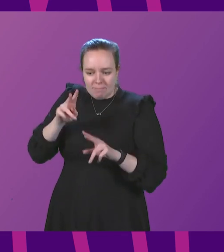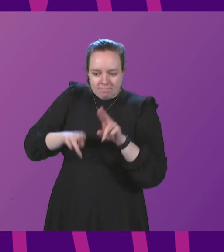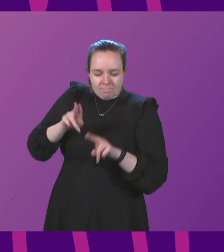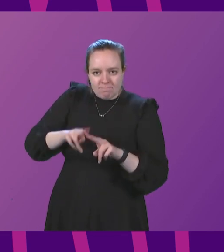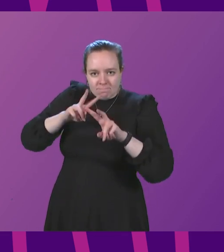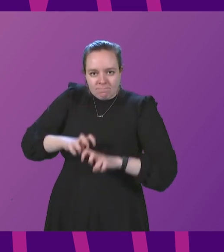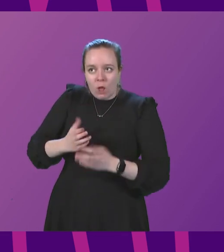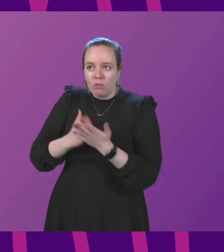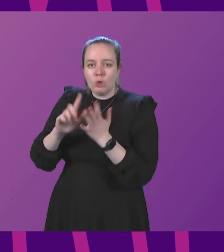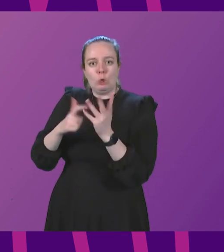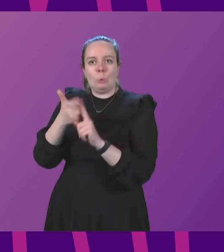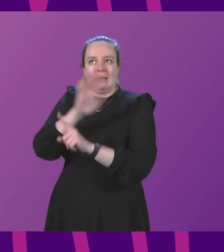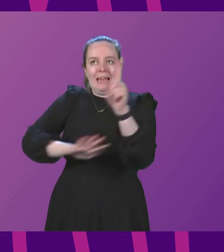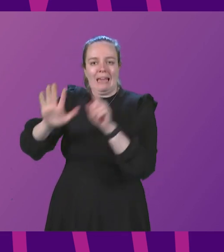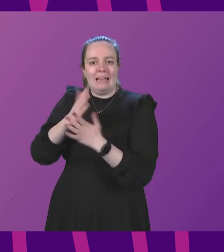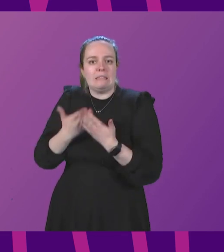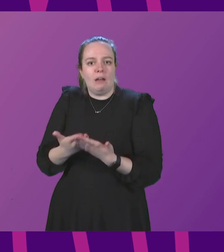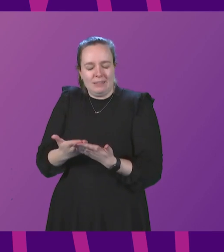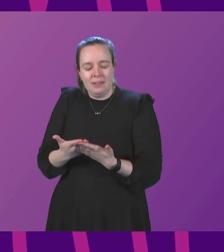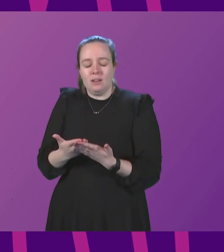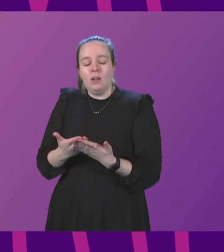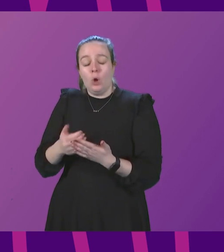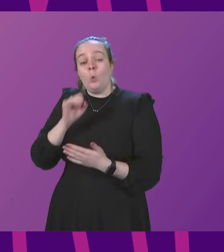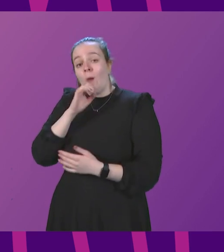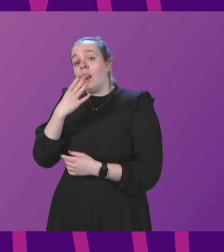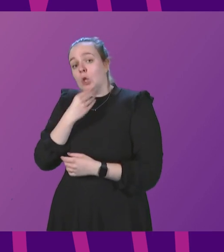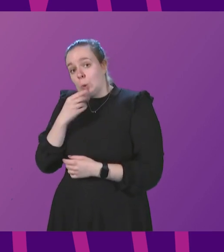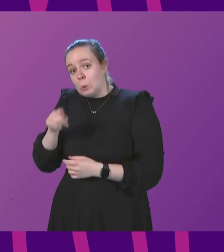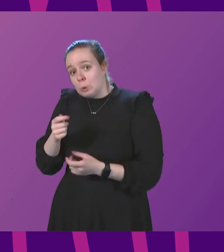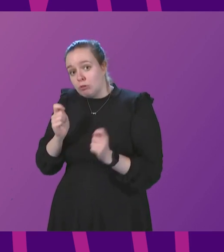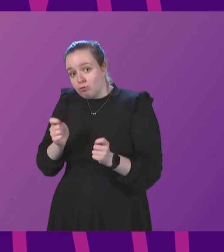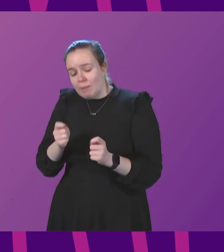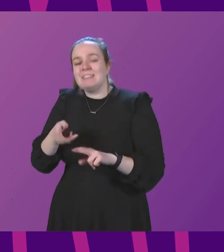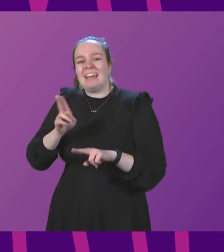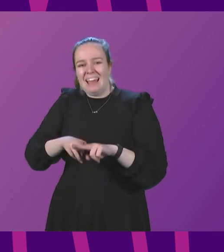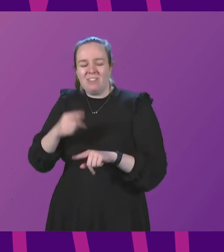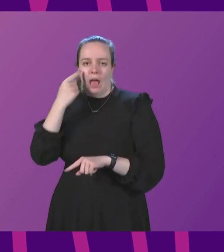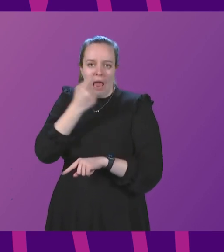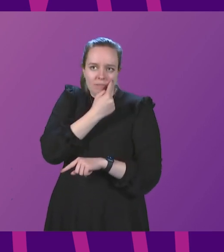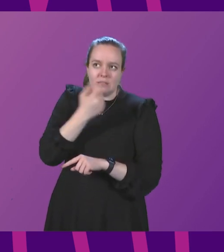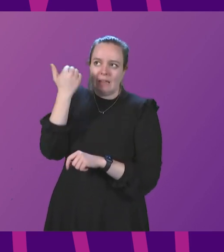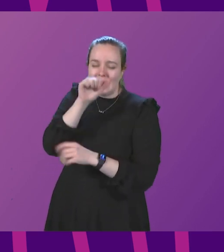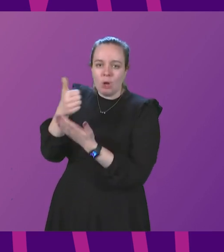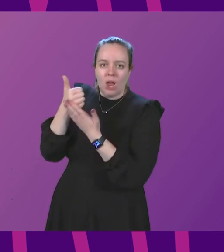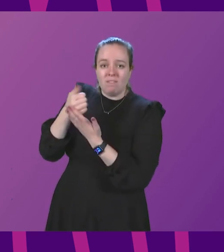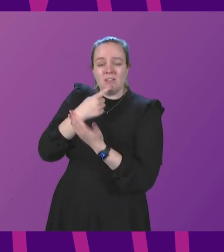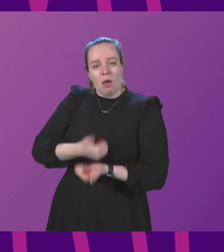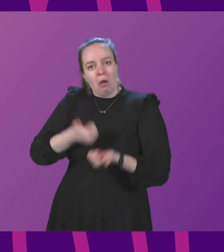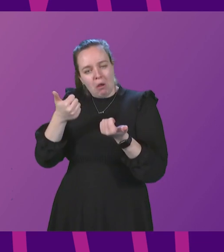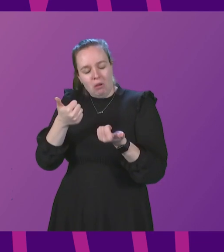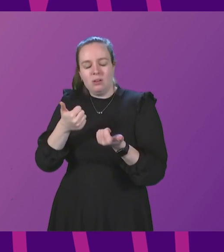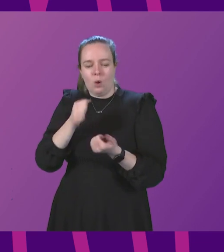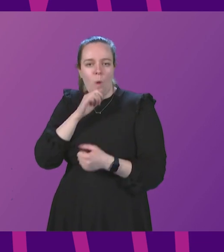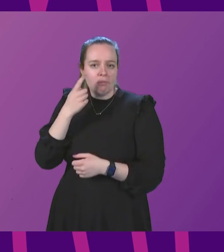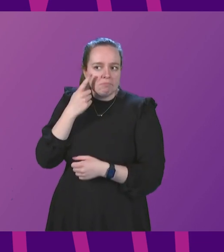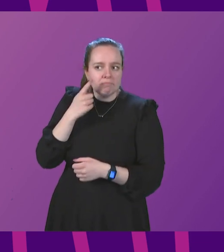a UK-wide study. We will make the best use of those treatments depending on what the evidence and expert advice tells us about their